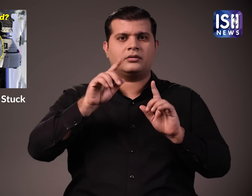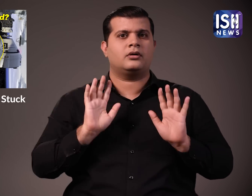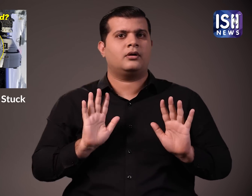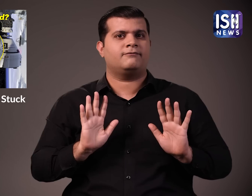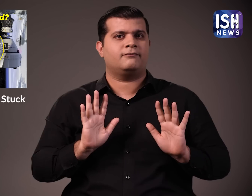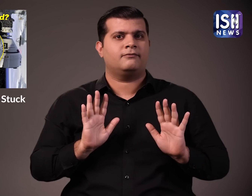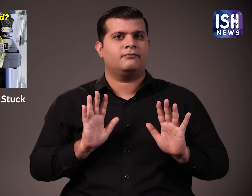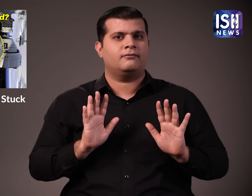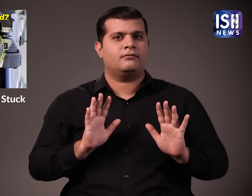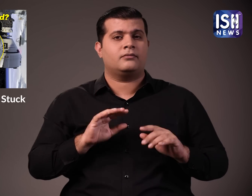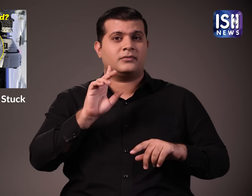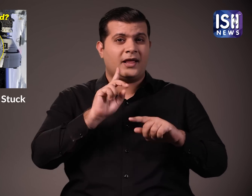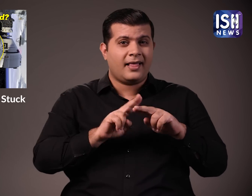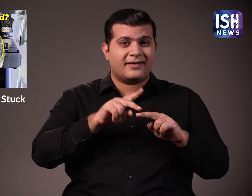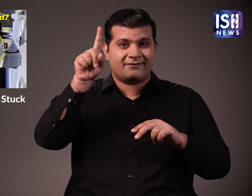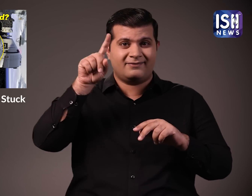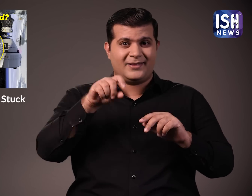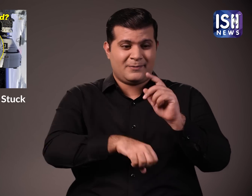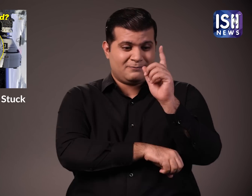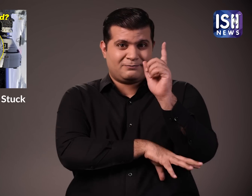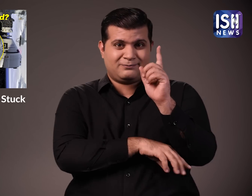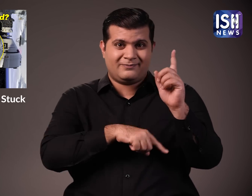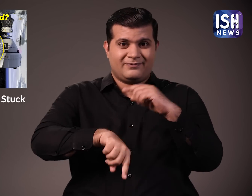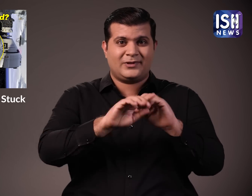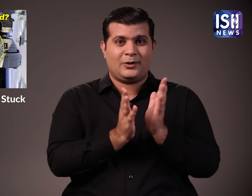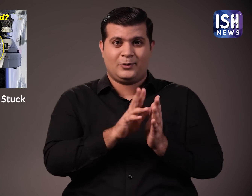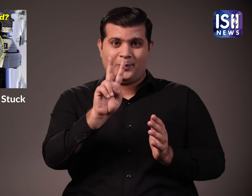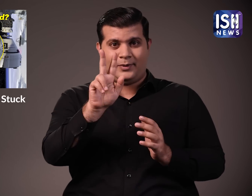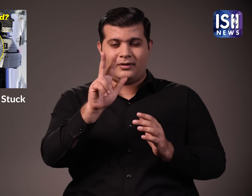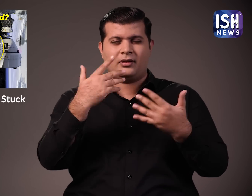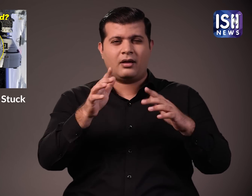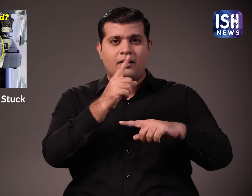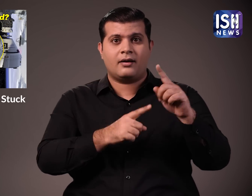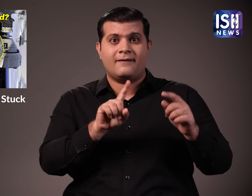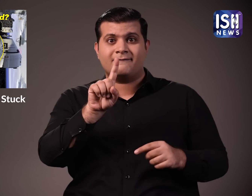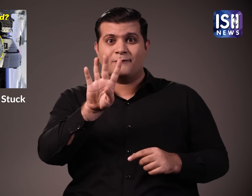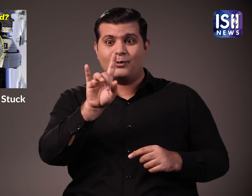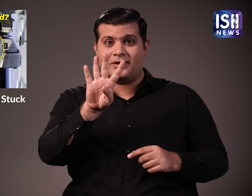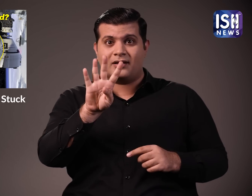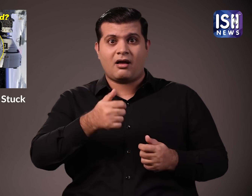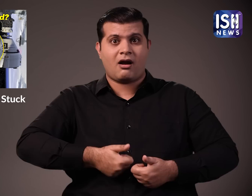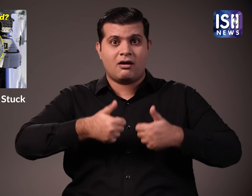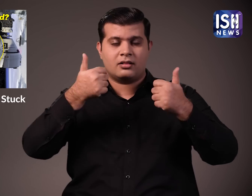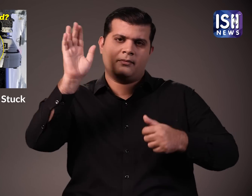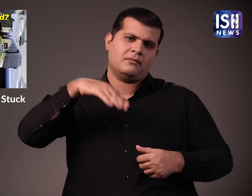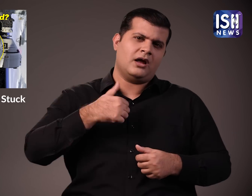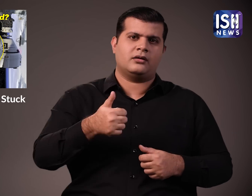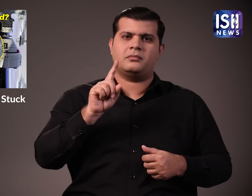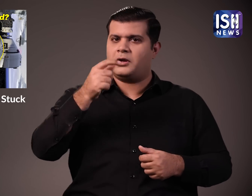be major concerns, there can be a threat to the life of the astronauts. Which is why they have not returned yet and there is communication going